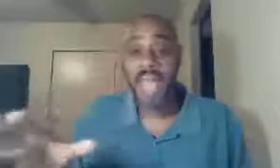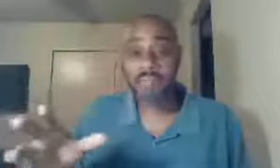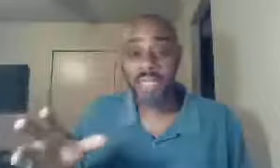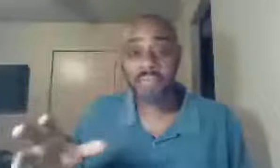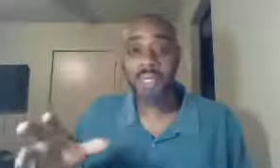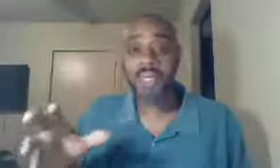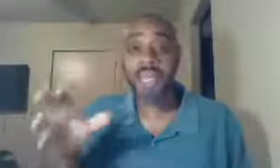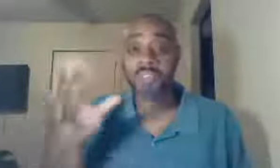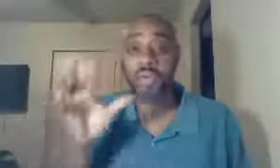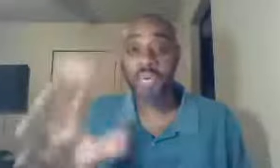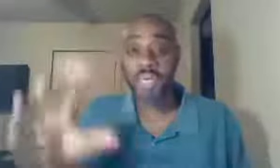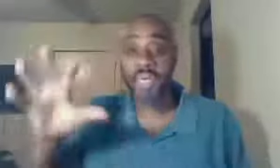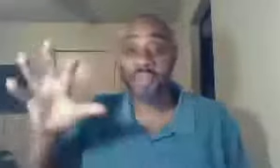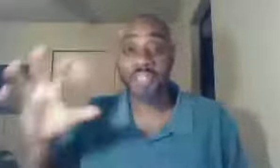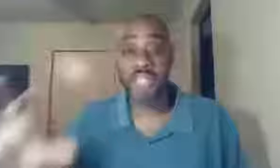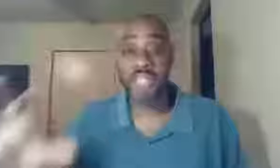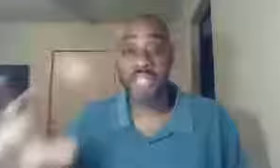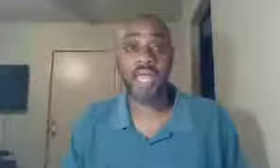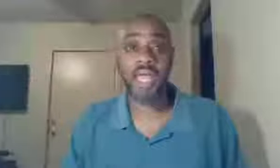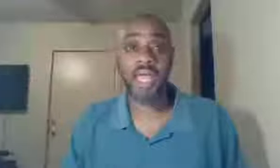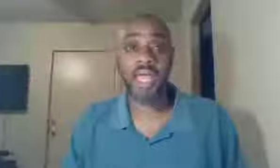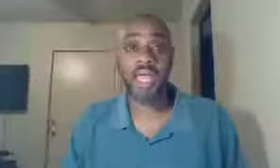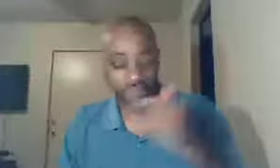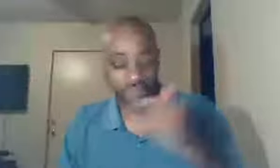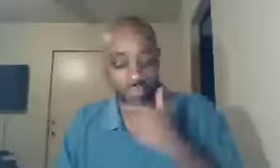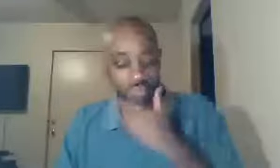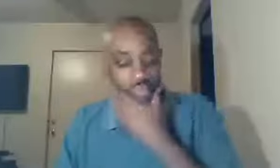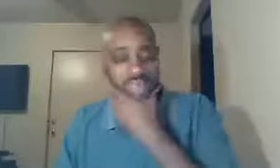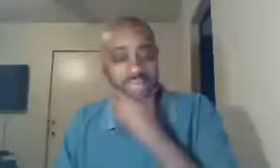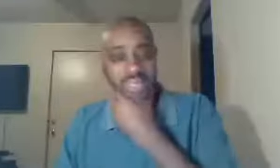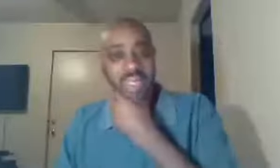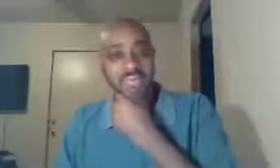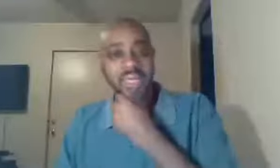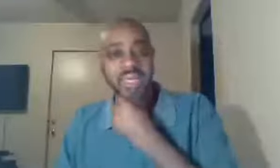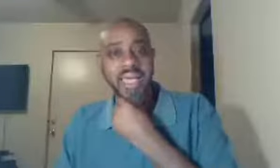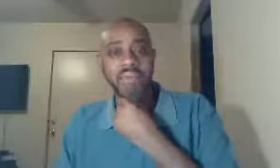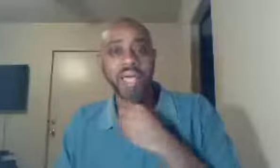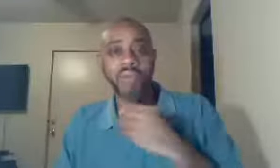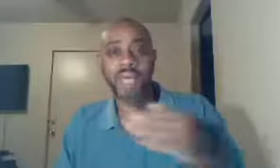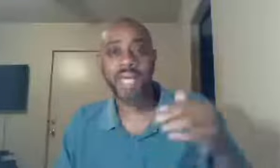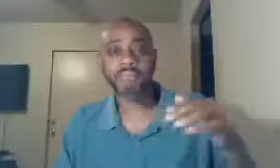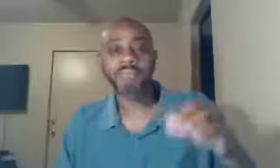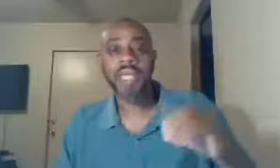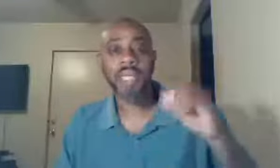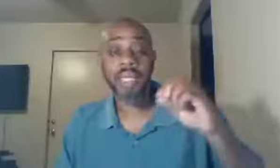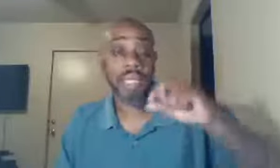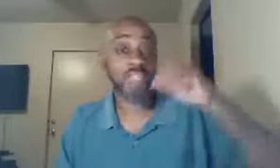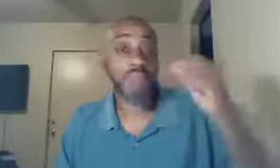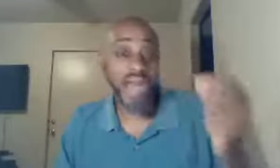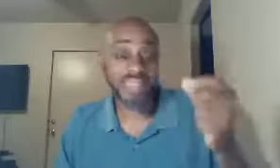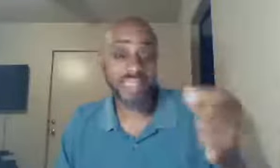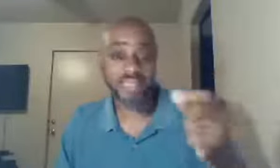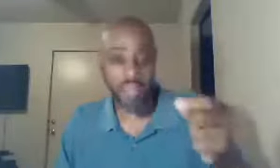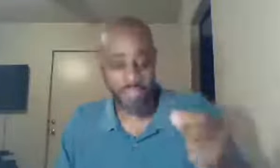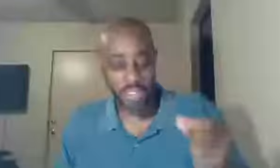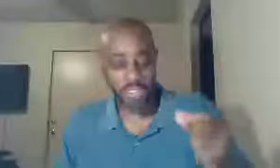happening, let the wheat and the tare, grow together, and I love, one of the accounts I read, in expositing, that particular,